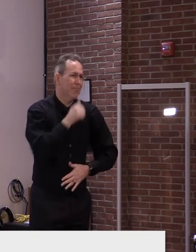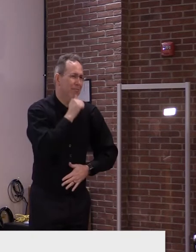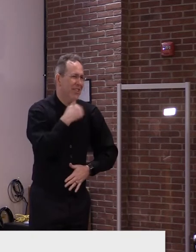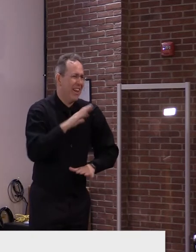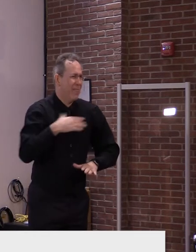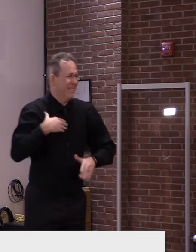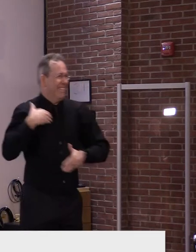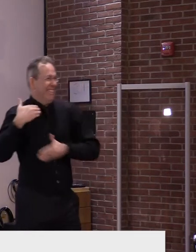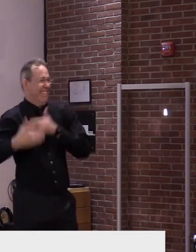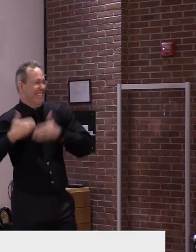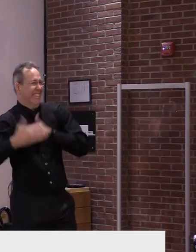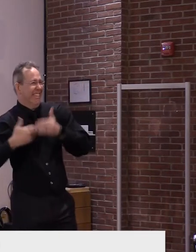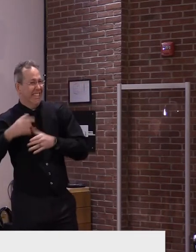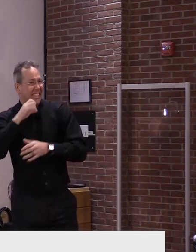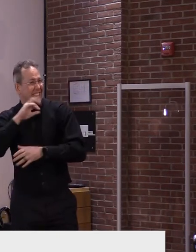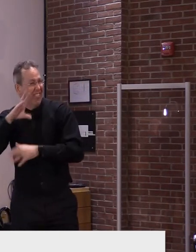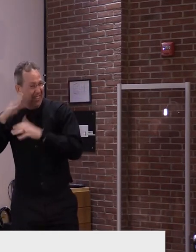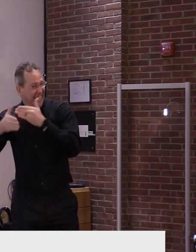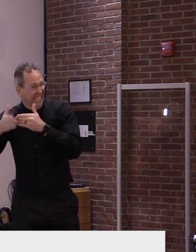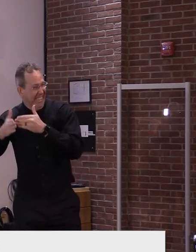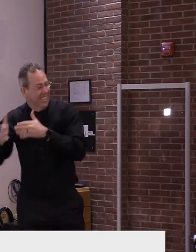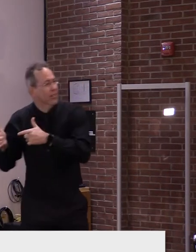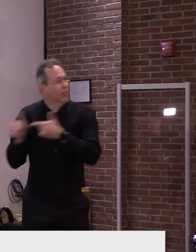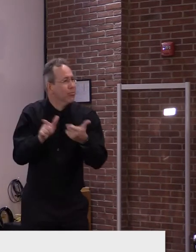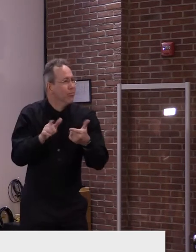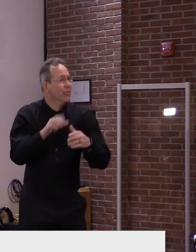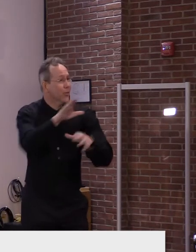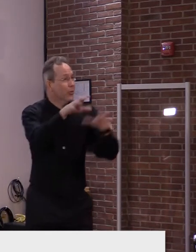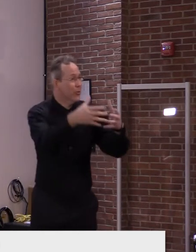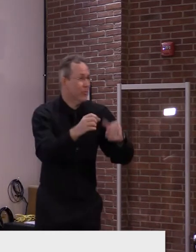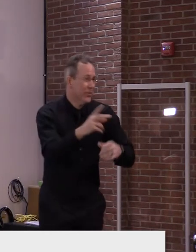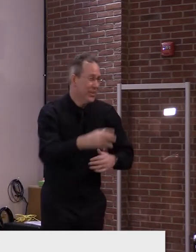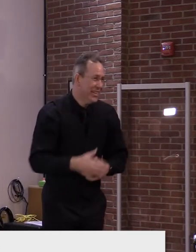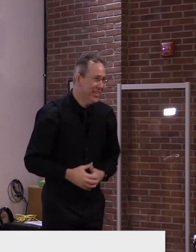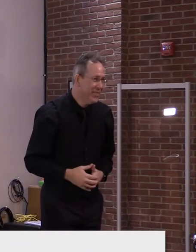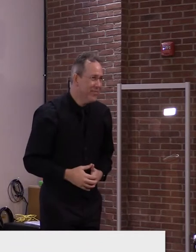either through the phone system or through the, um,